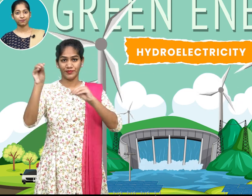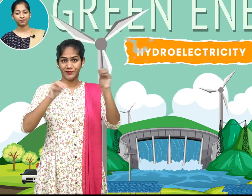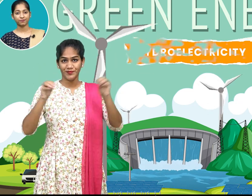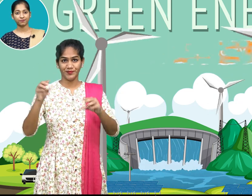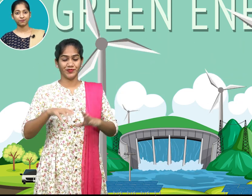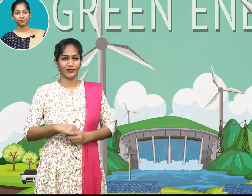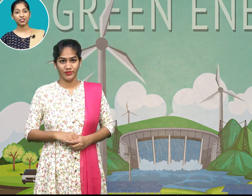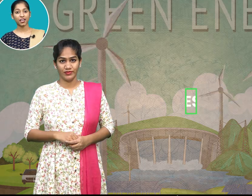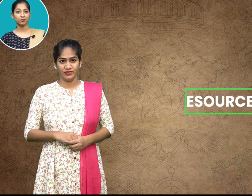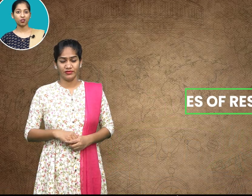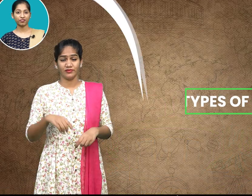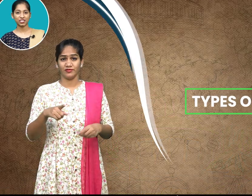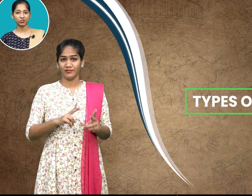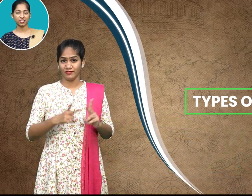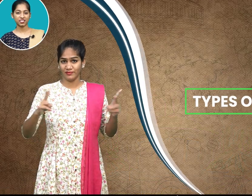types of resources